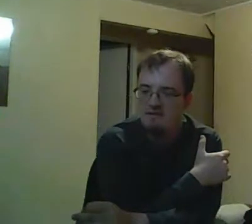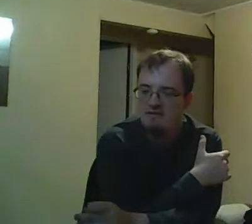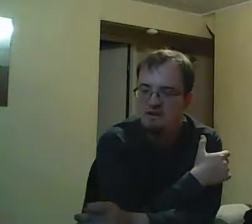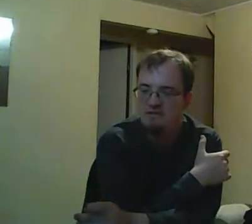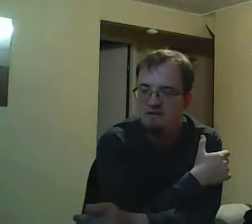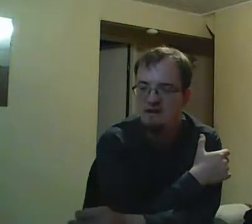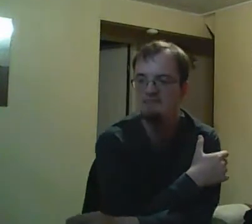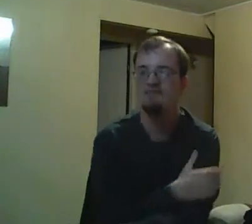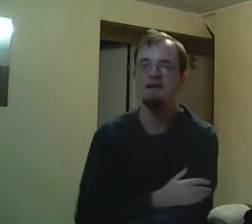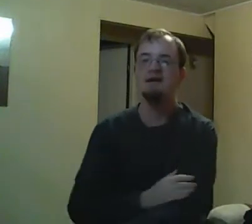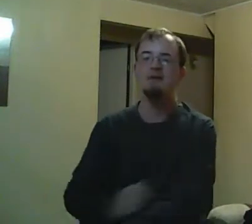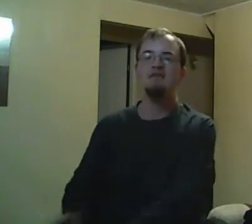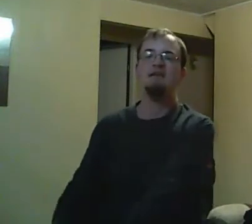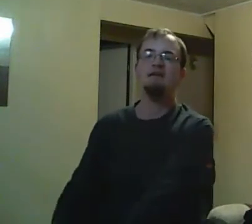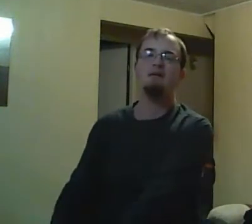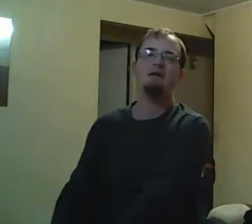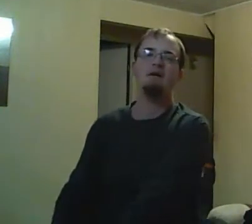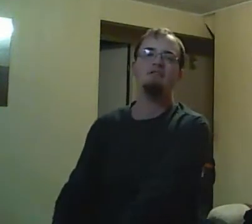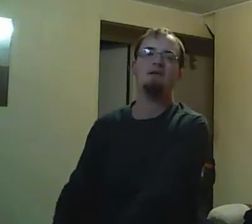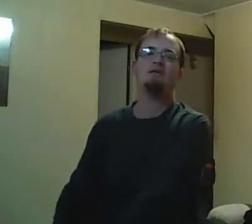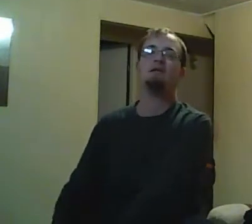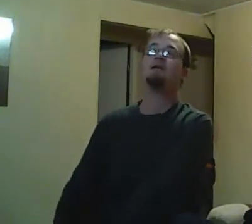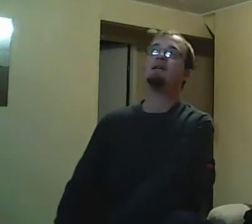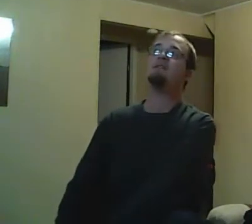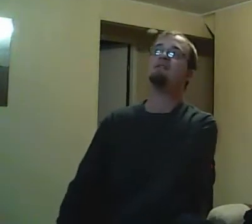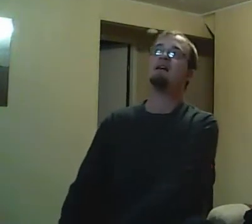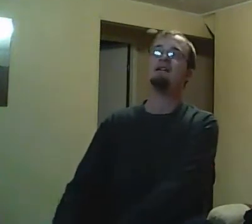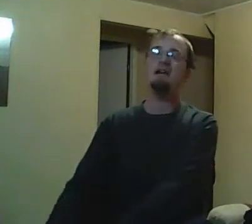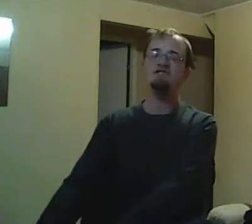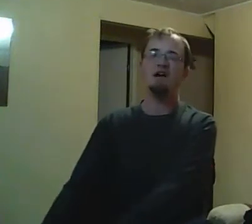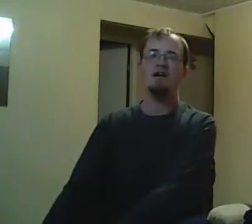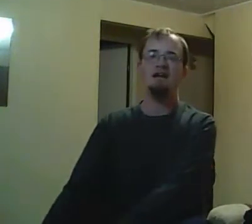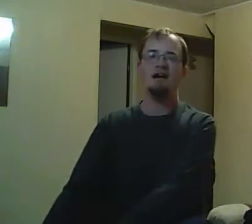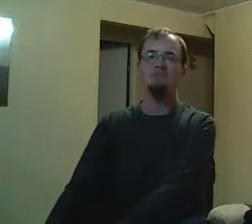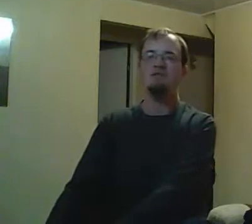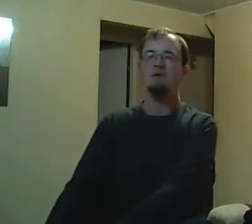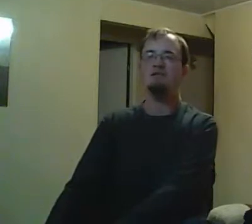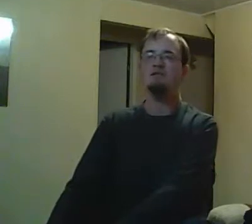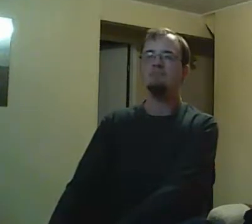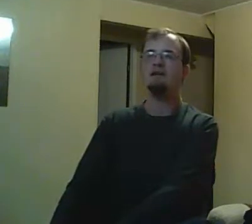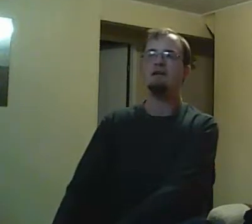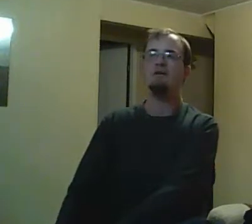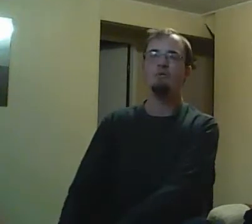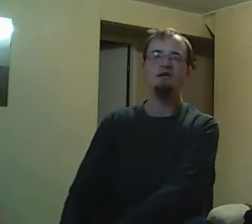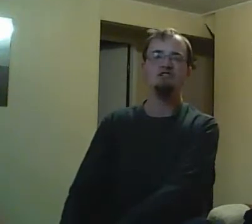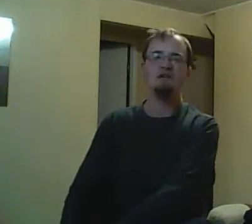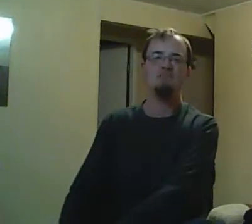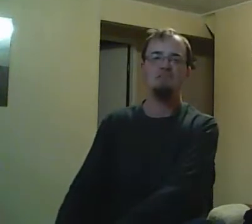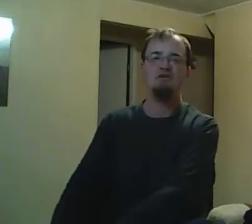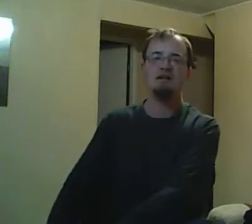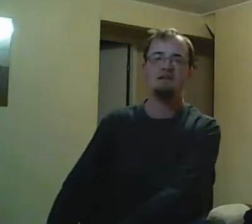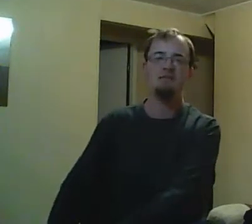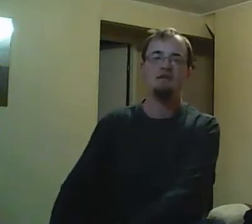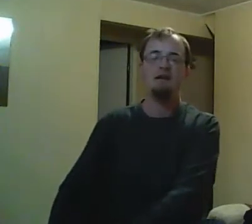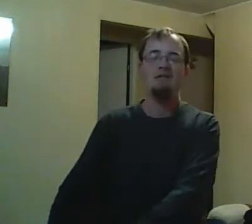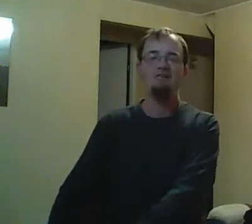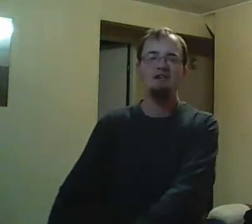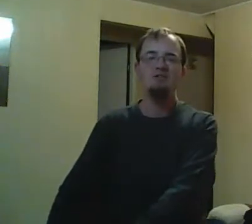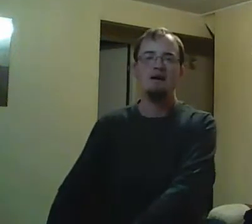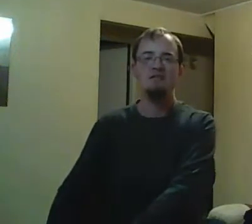yeah, the bullet got Jimmy in the spine. But if Rick was looking at Jimmy, he probably would have shot him